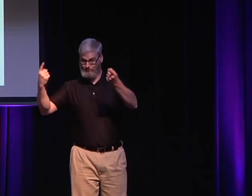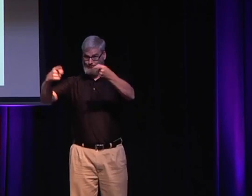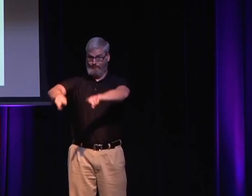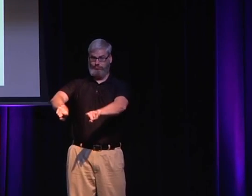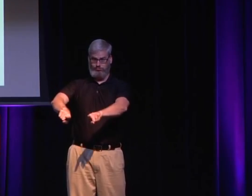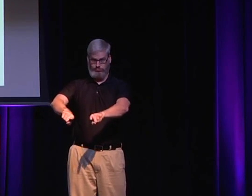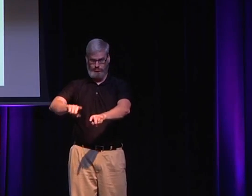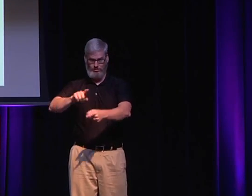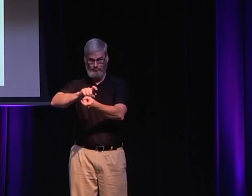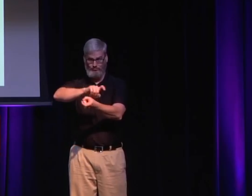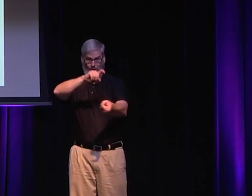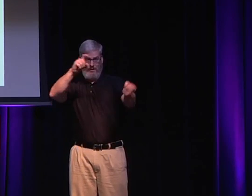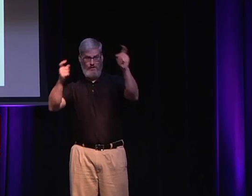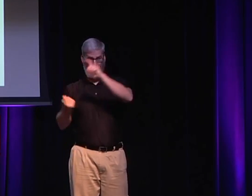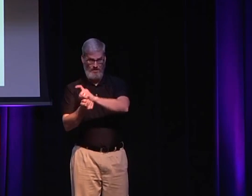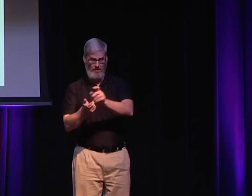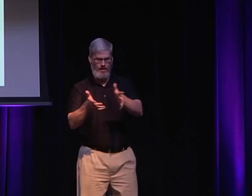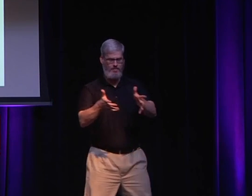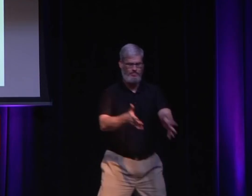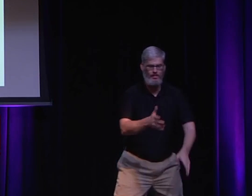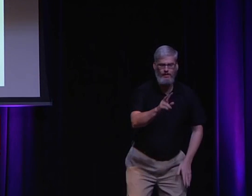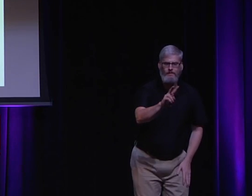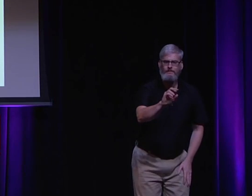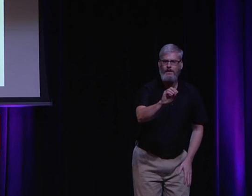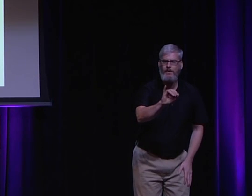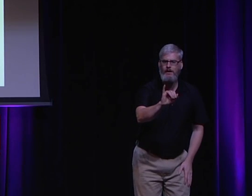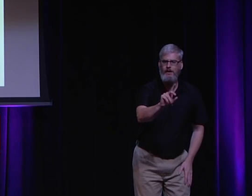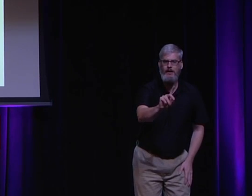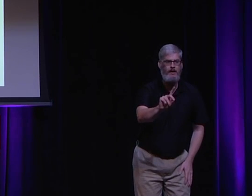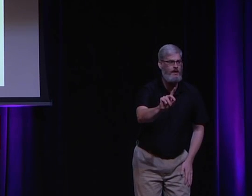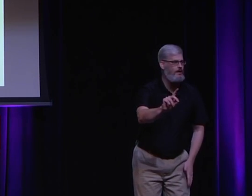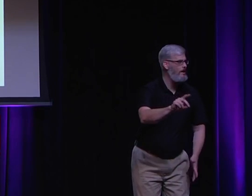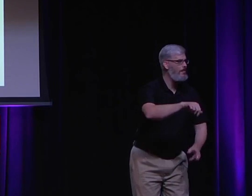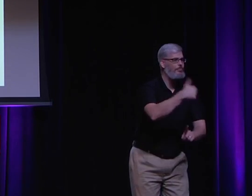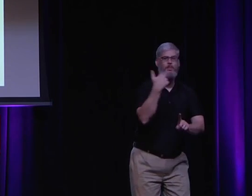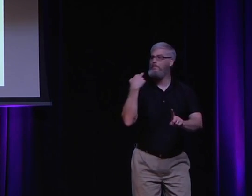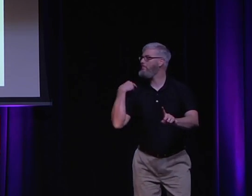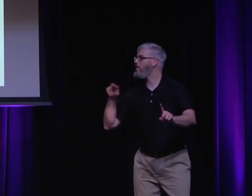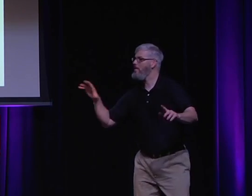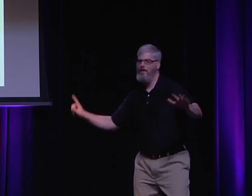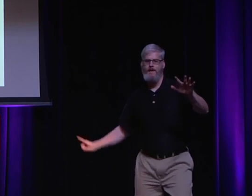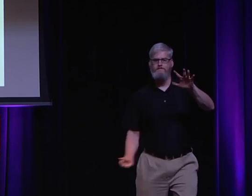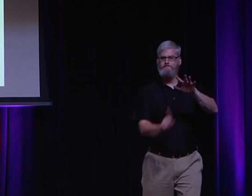And as you see, as a technical revolution happens, it transforms society, a technical revolution happens and it leaves a void